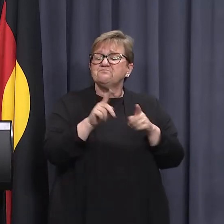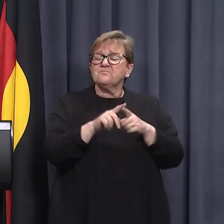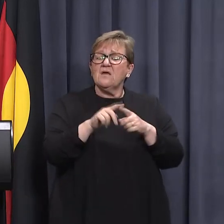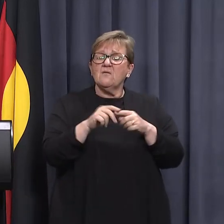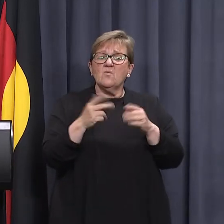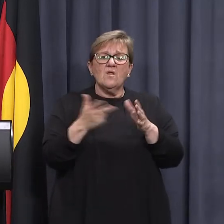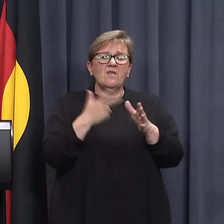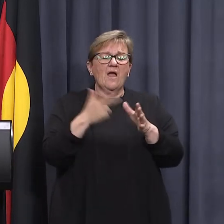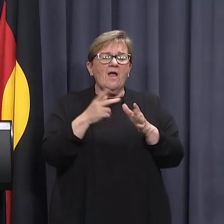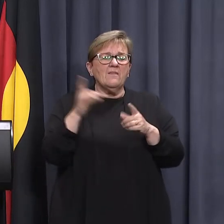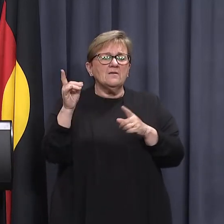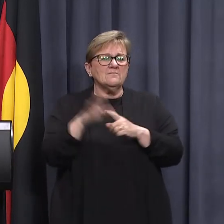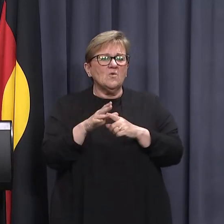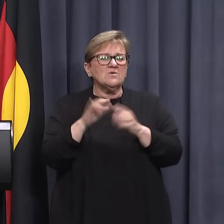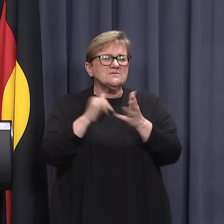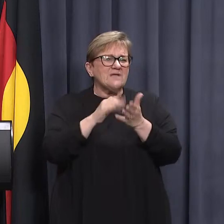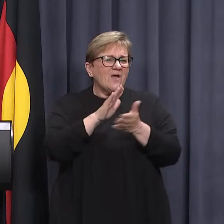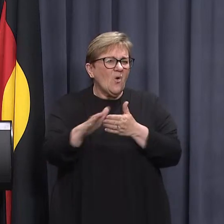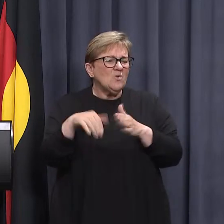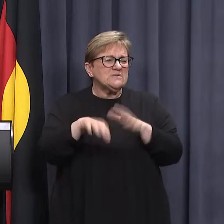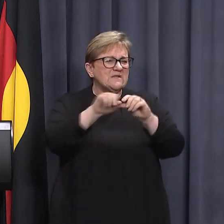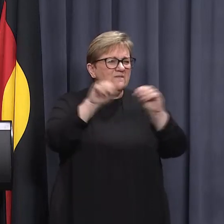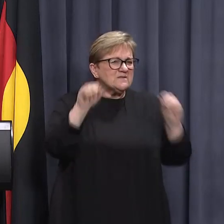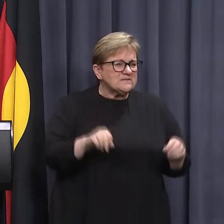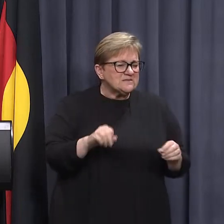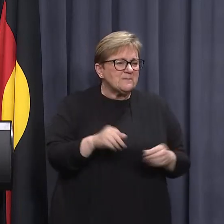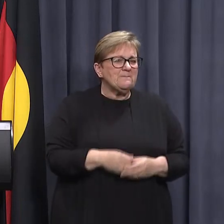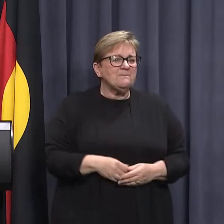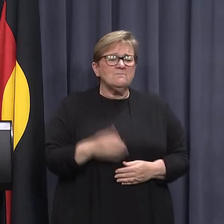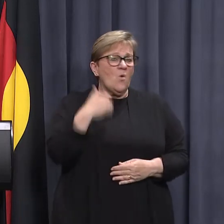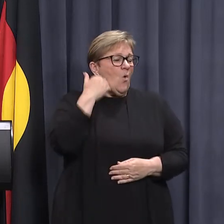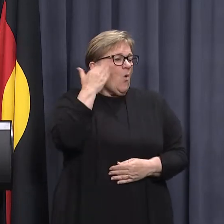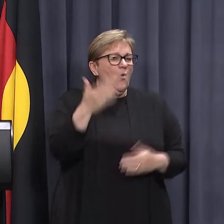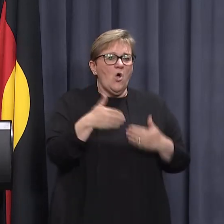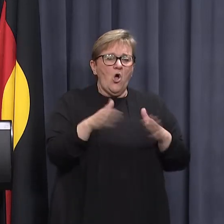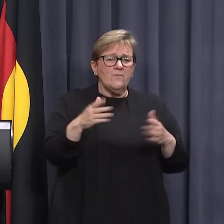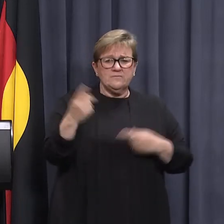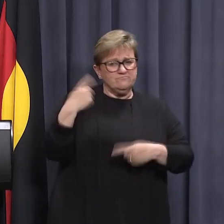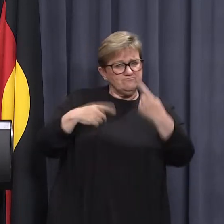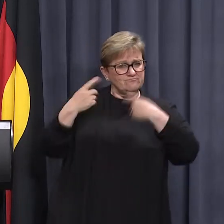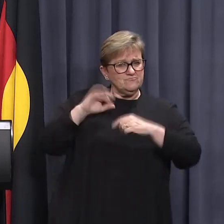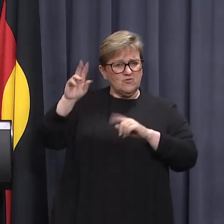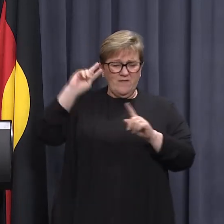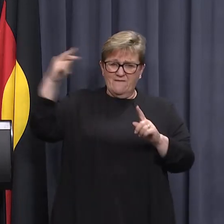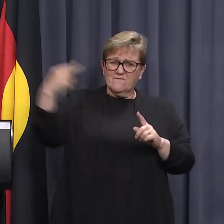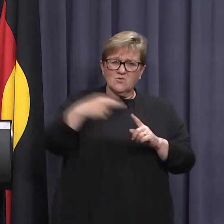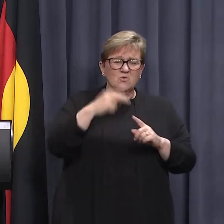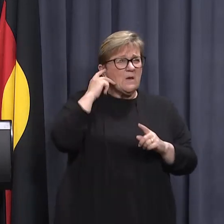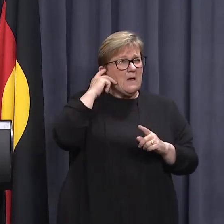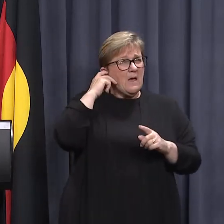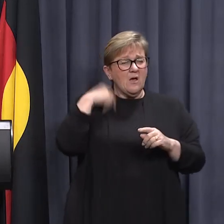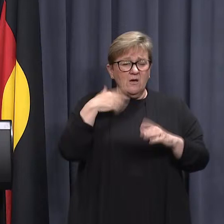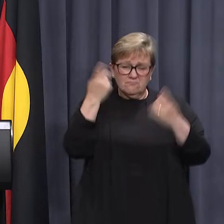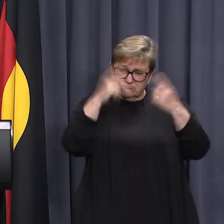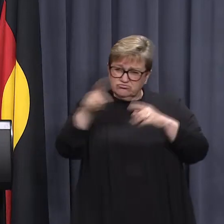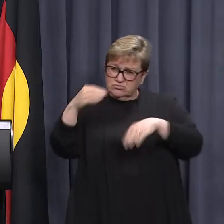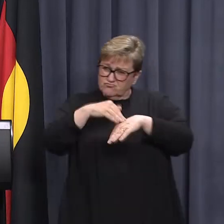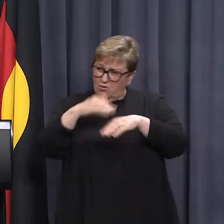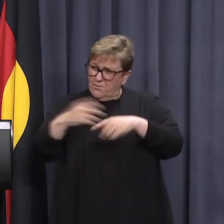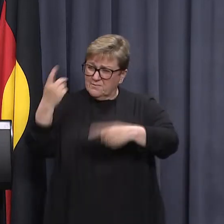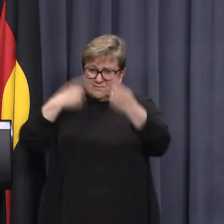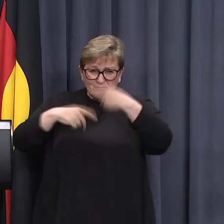you know, significant stakeholders within the system and I'm always open to listening to their views and working through their issues.